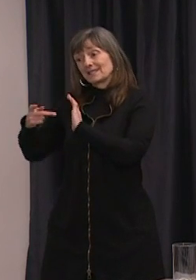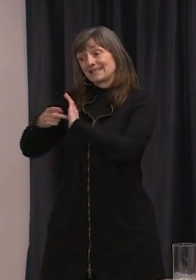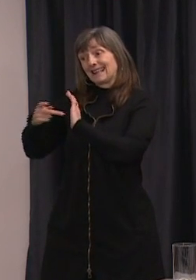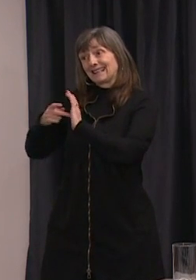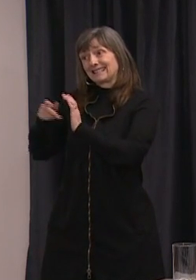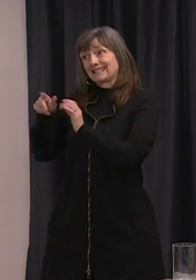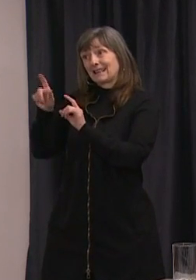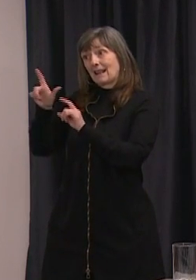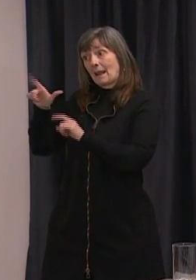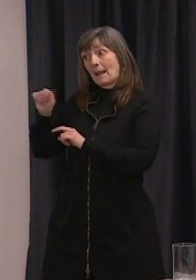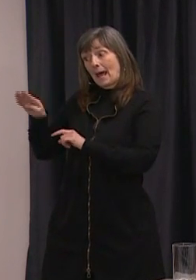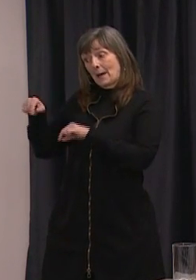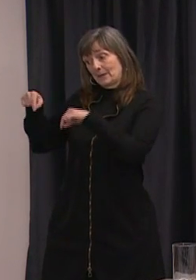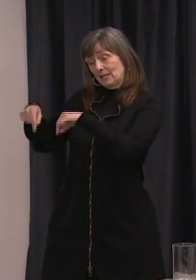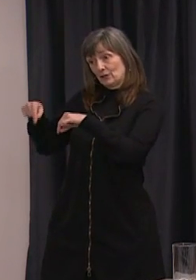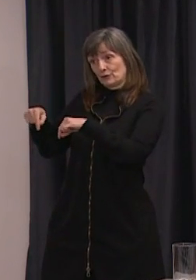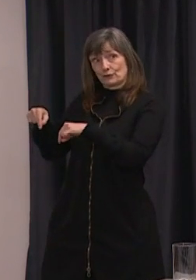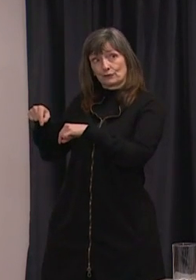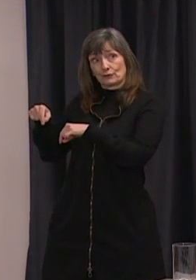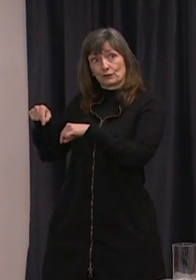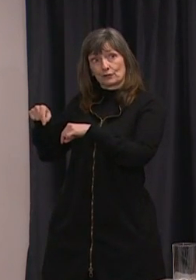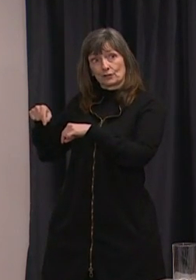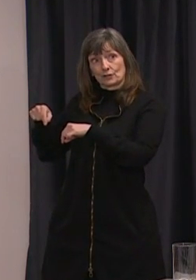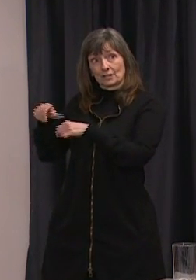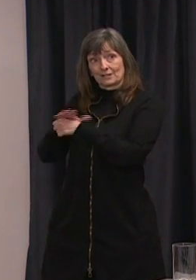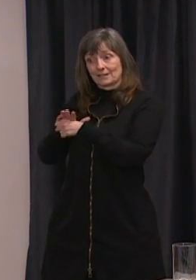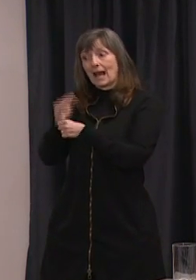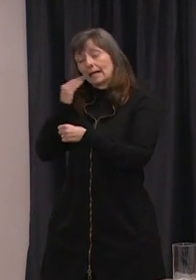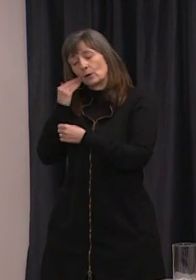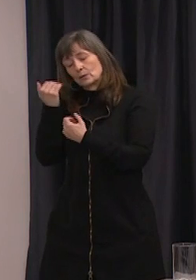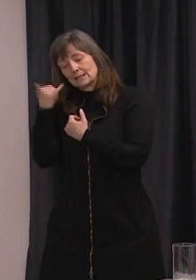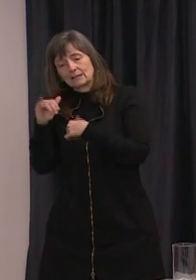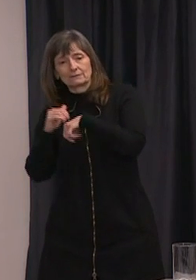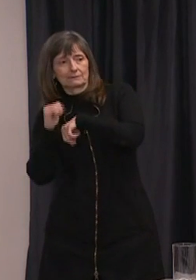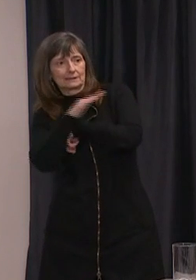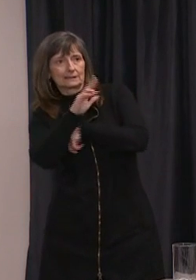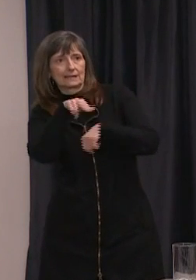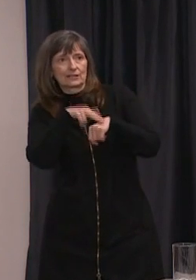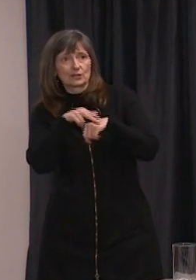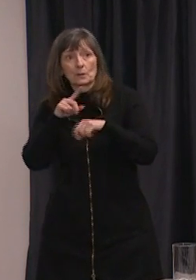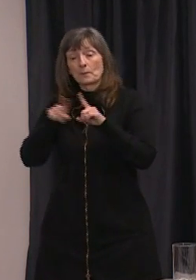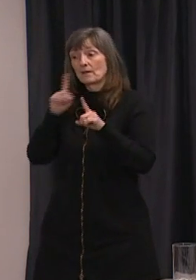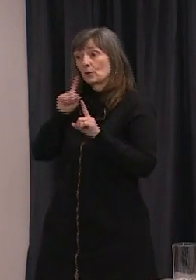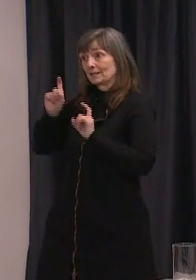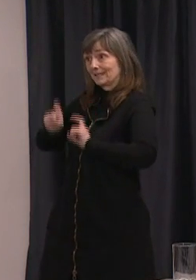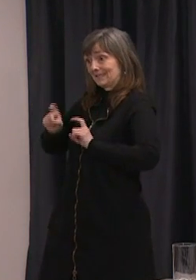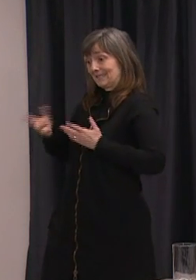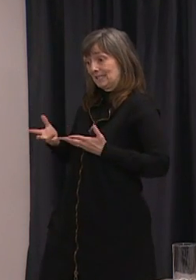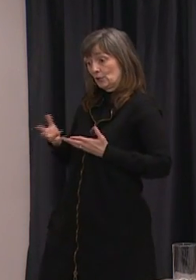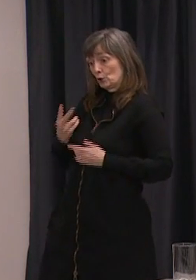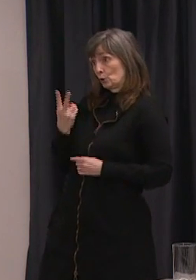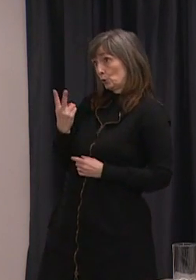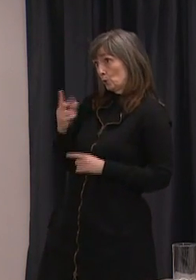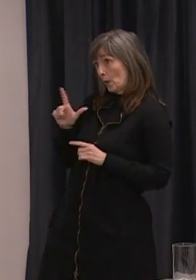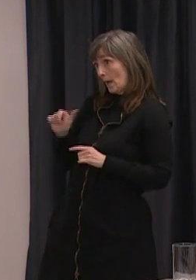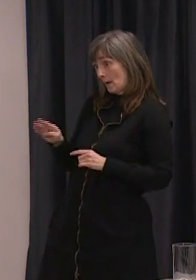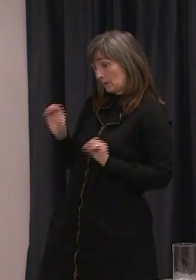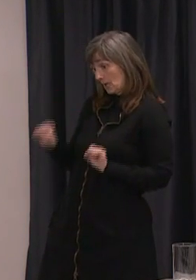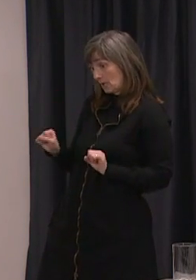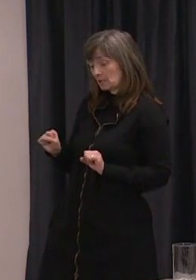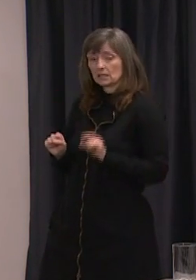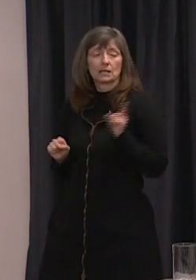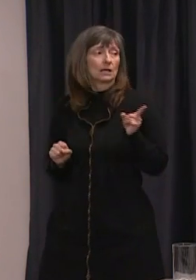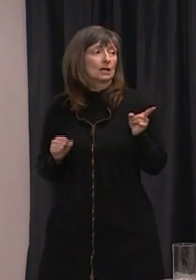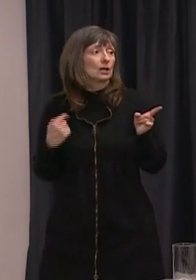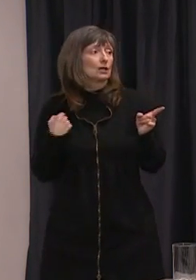start to see quite a few coming in there obviously i know it still has to go to the national lab but in terms of presumptive testing for here so all of our microbiology